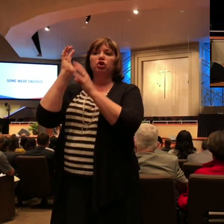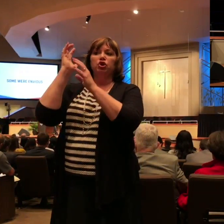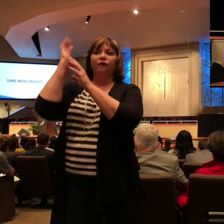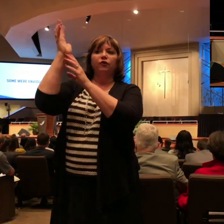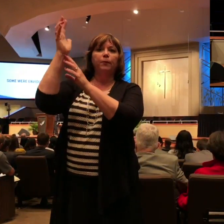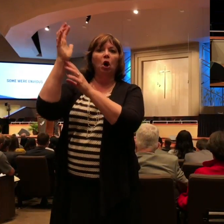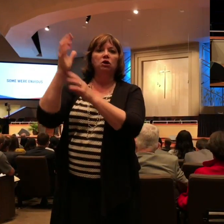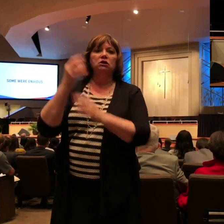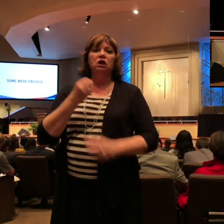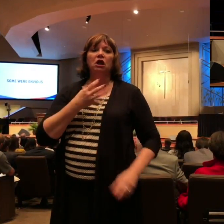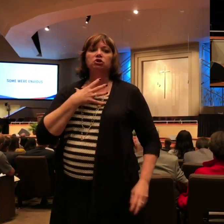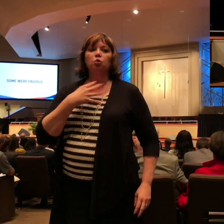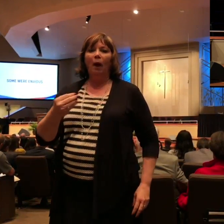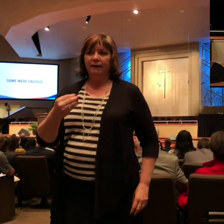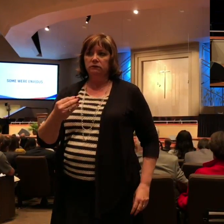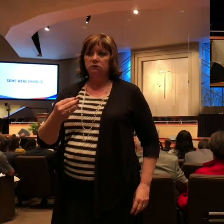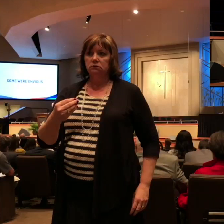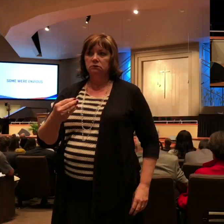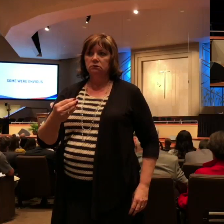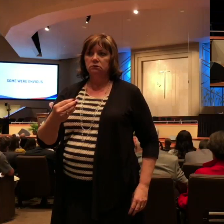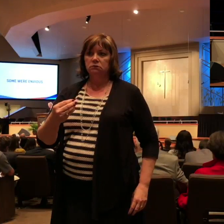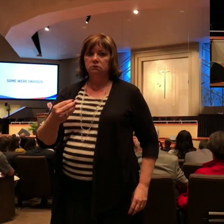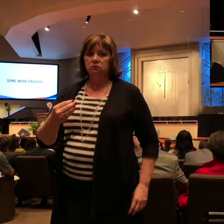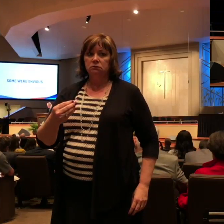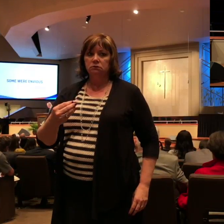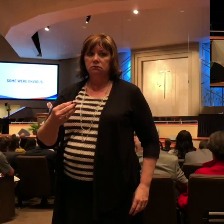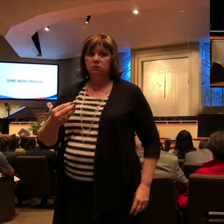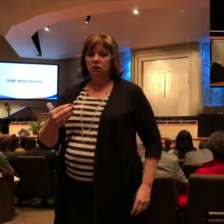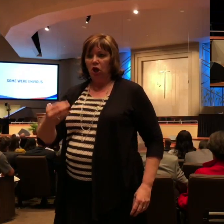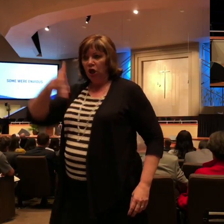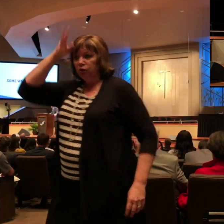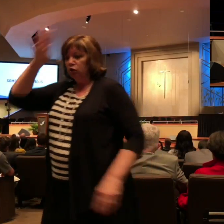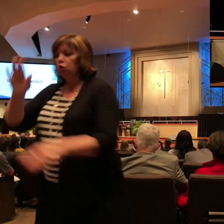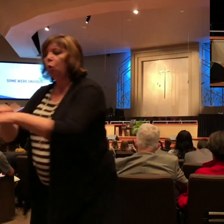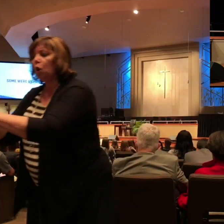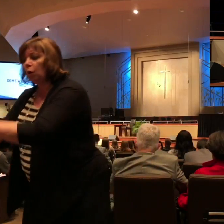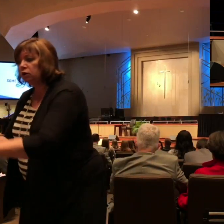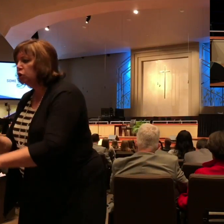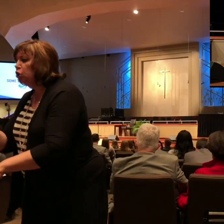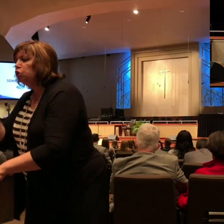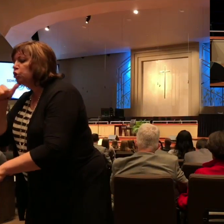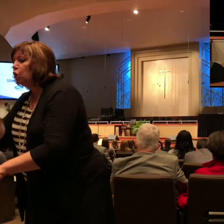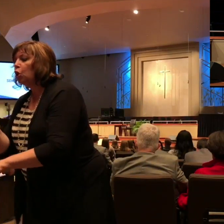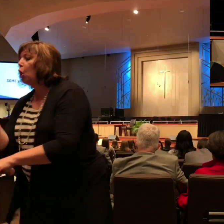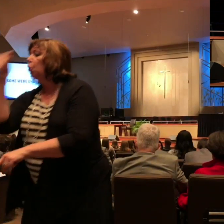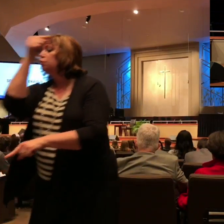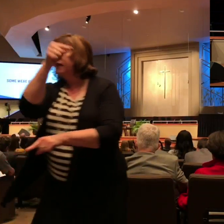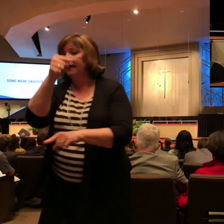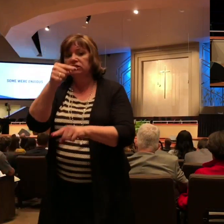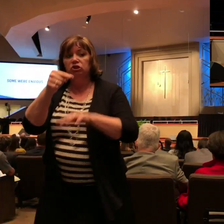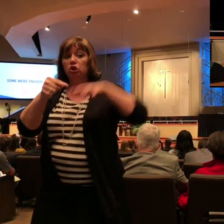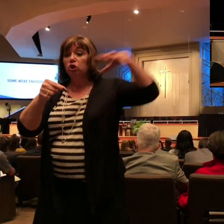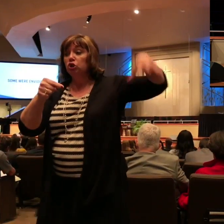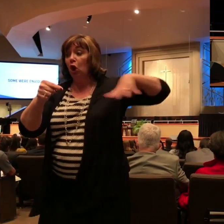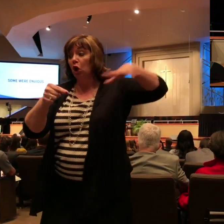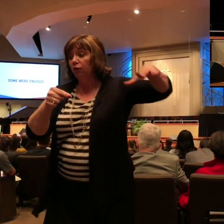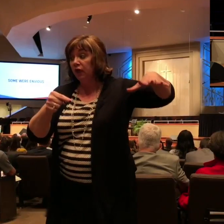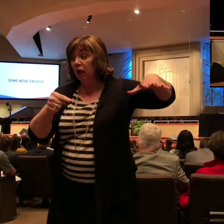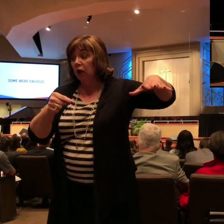And that's what happened. And all everybody was talking about was Paul and everybody else felt like, man, we've got to step it up. And now they get out there